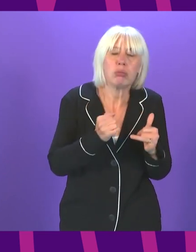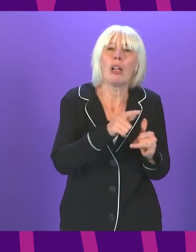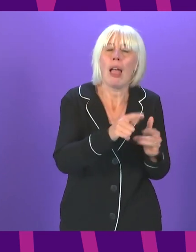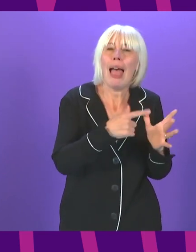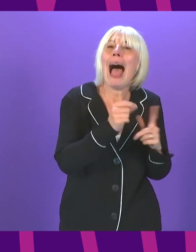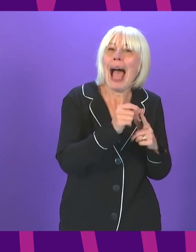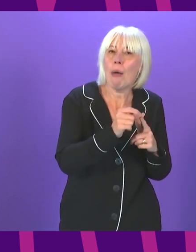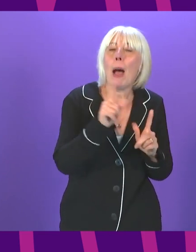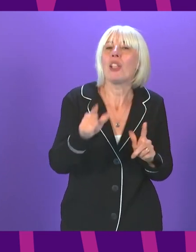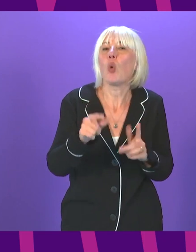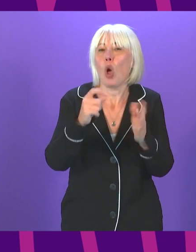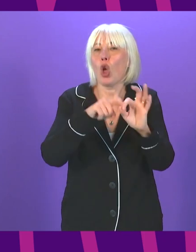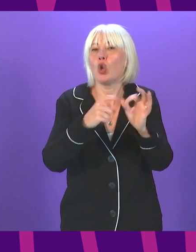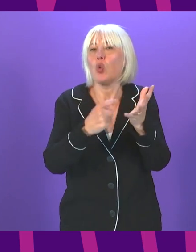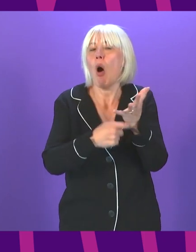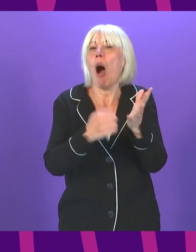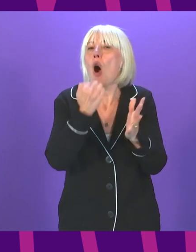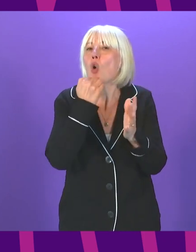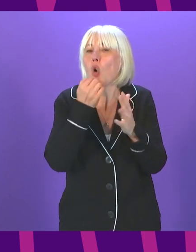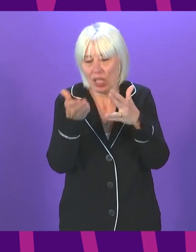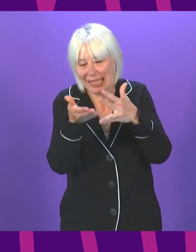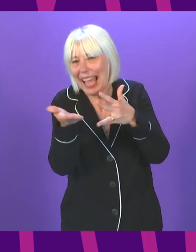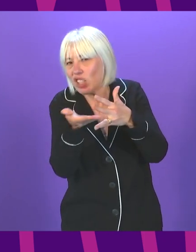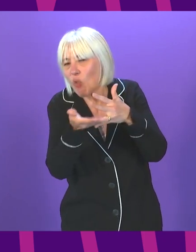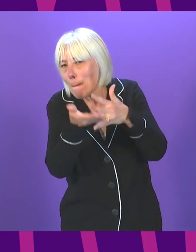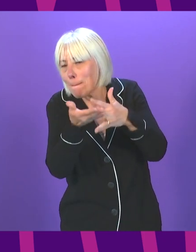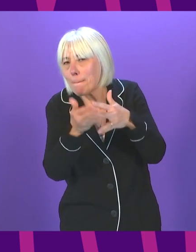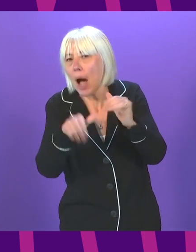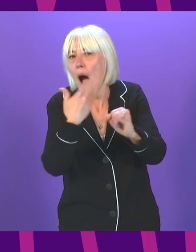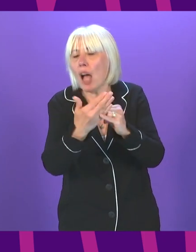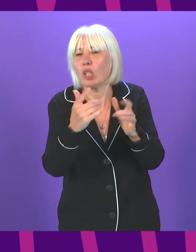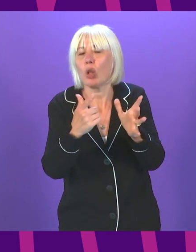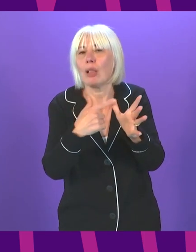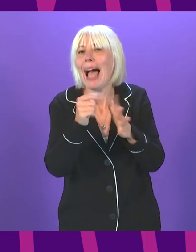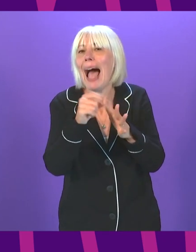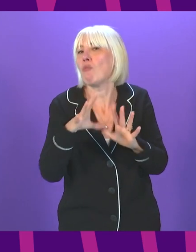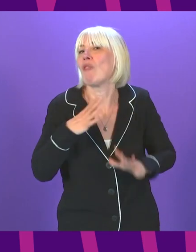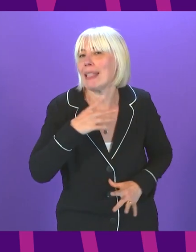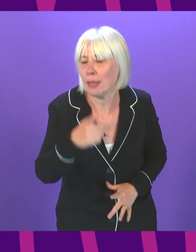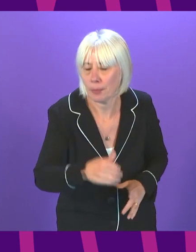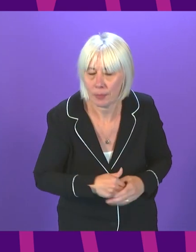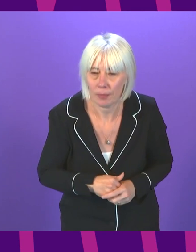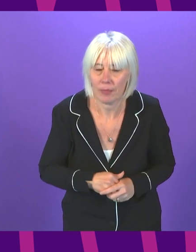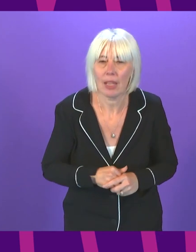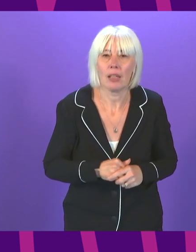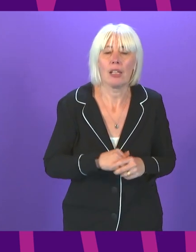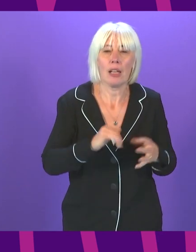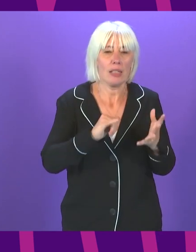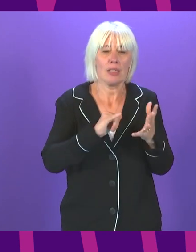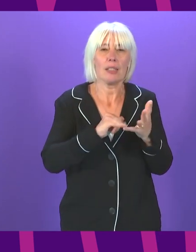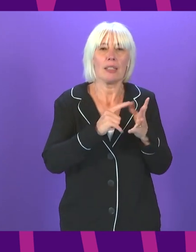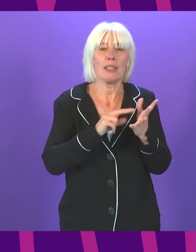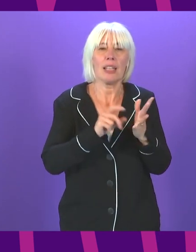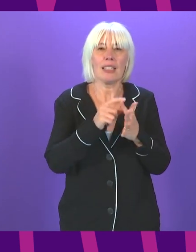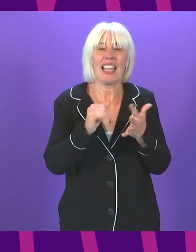an interim measure until that happens. Sandesh Gulhani. Thank you, presiding officer. A recent